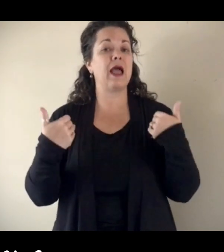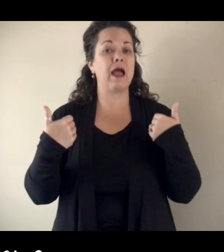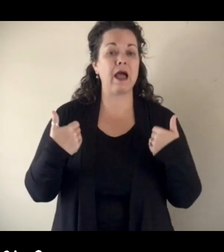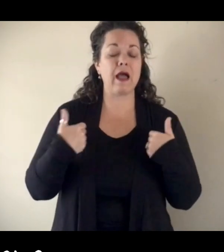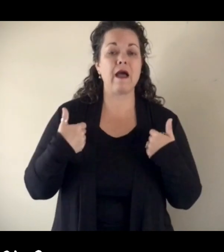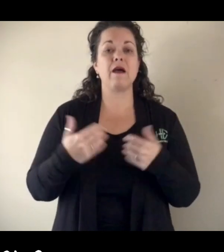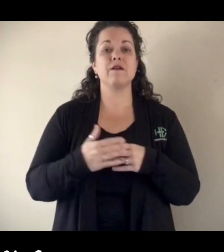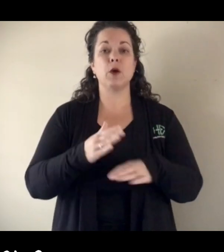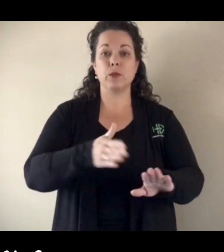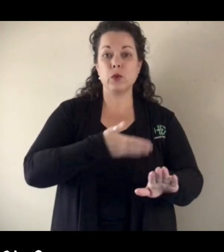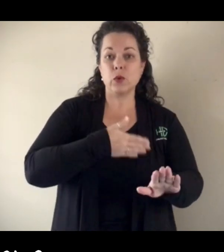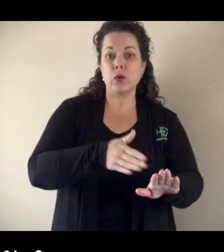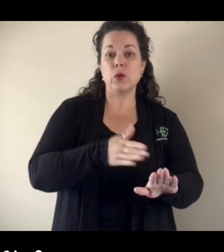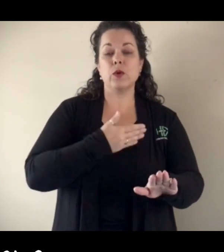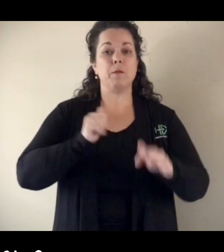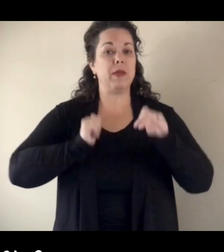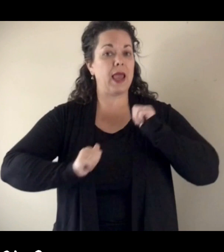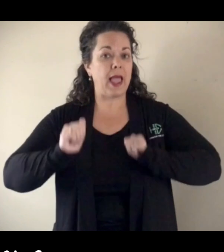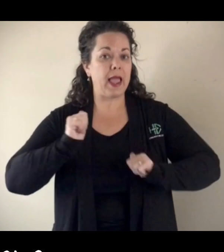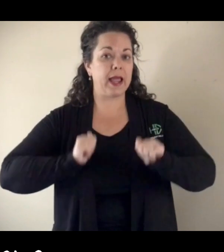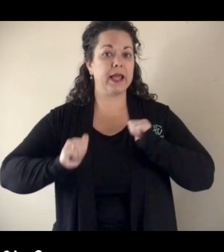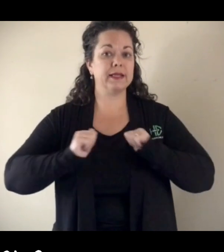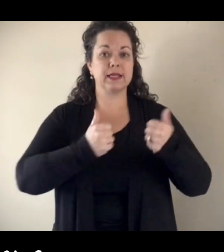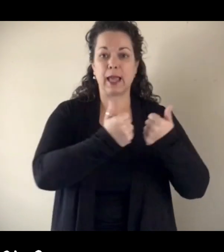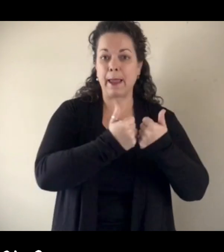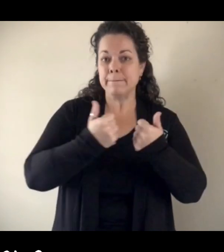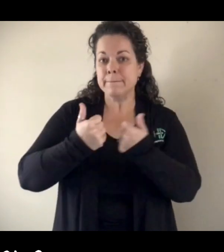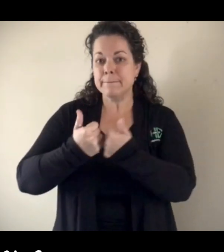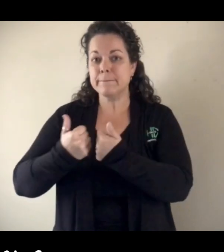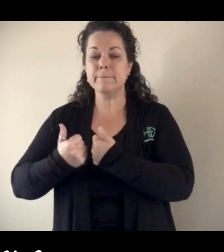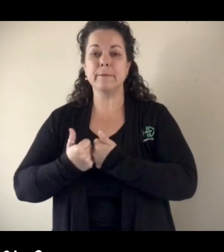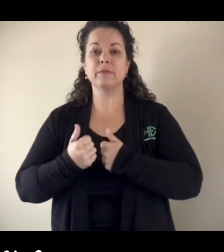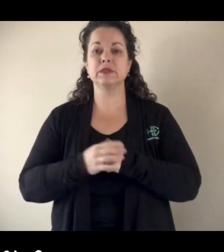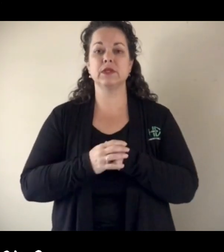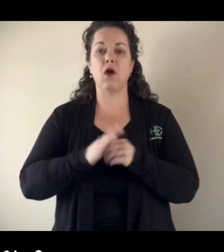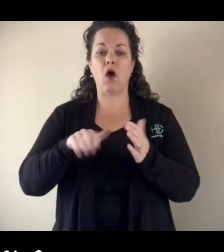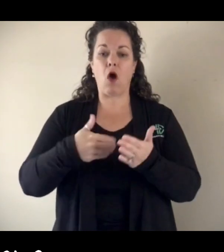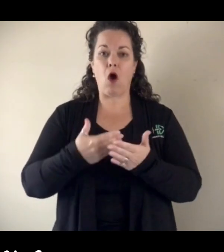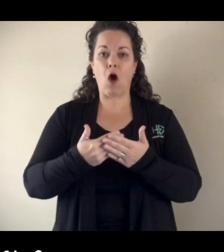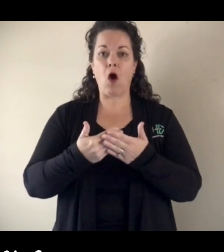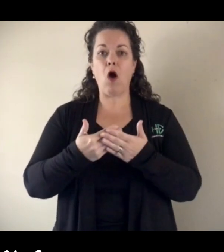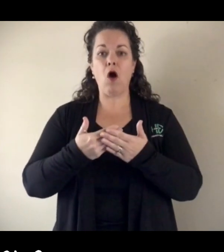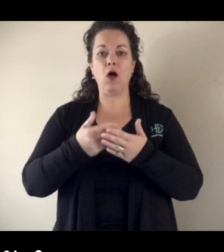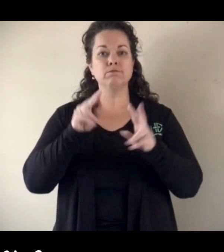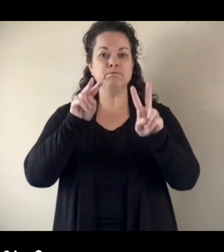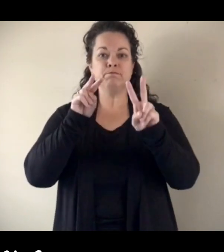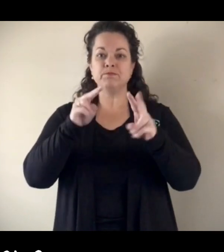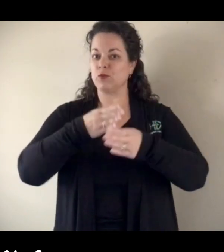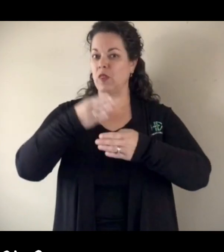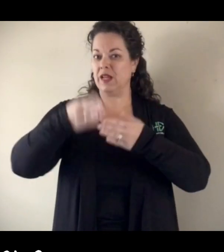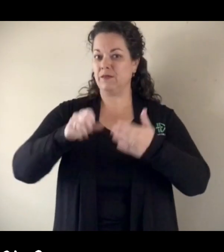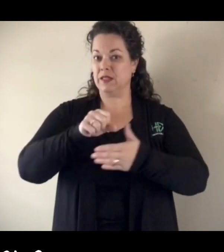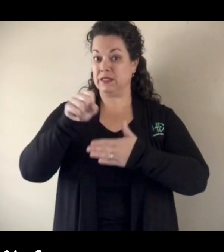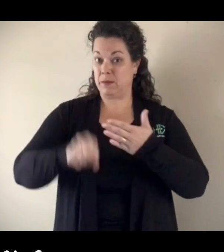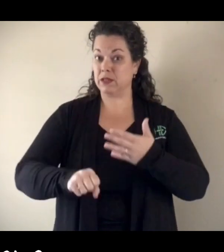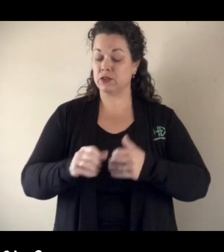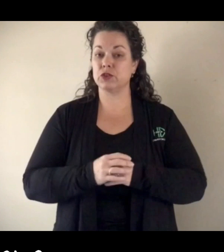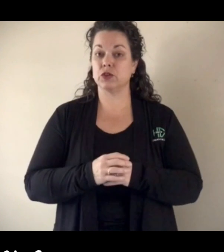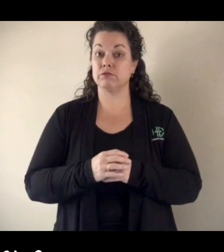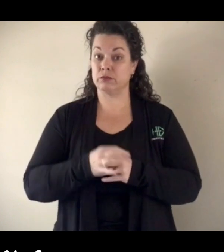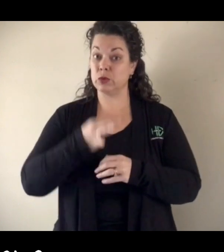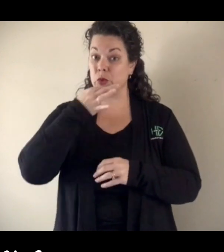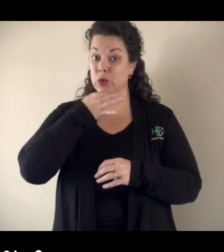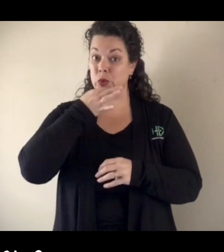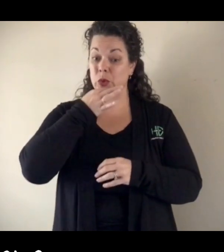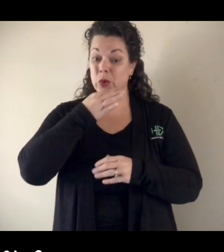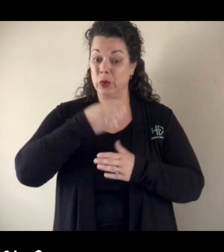normally had our music recitals and plays and games and all gearing up getting ready for the end of the semester. And speaking